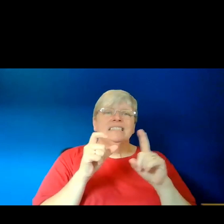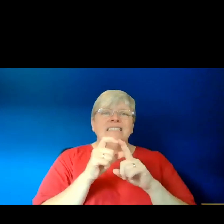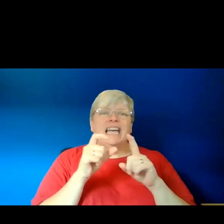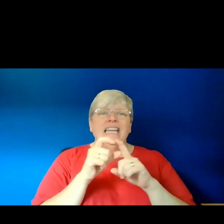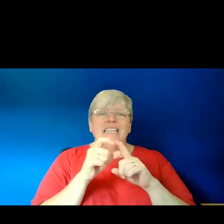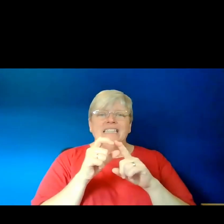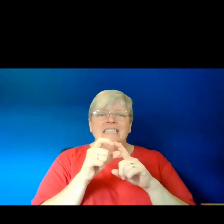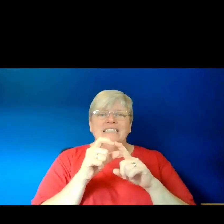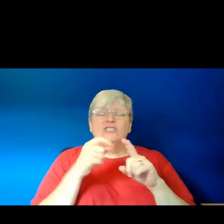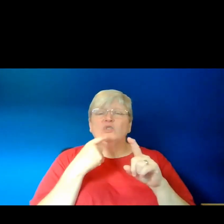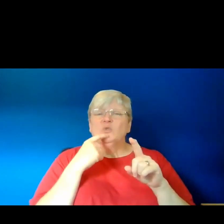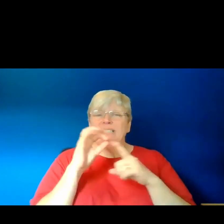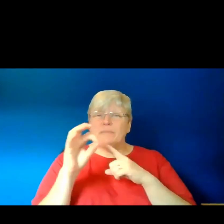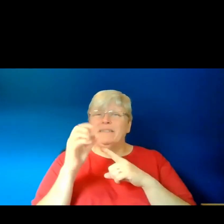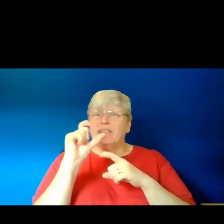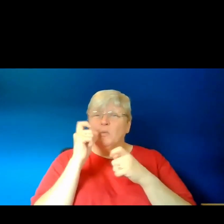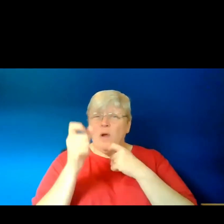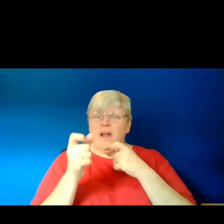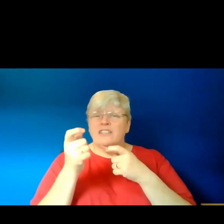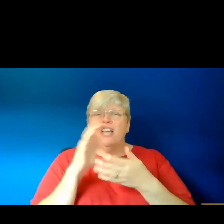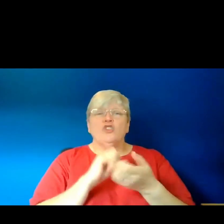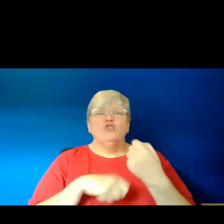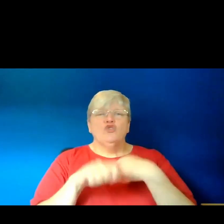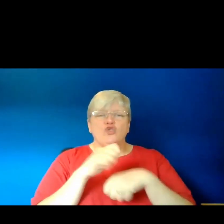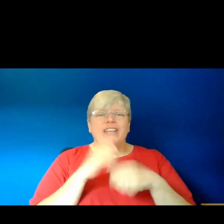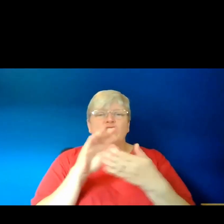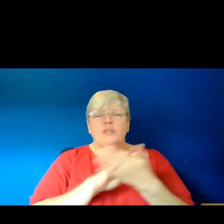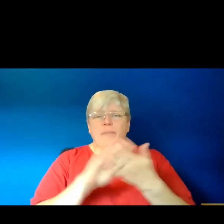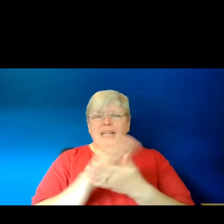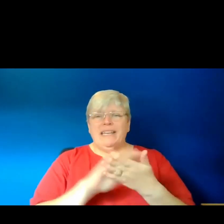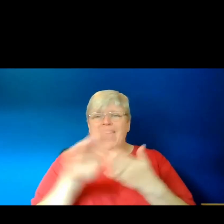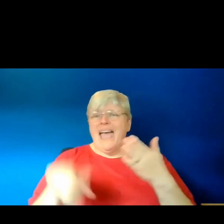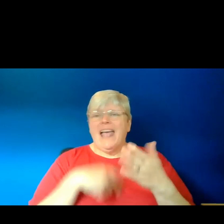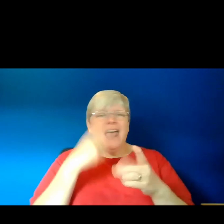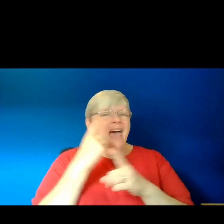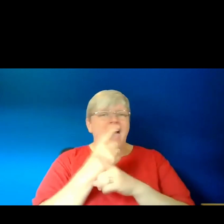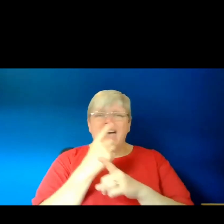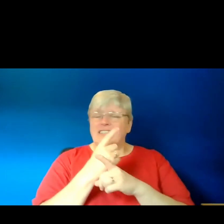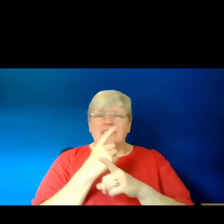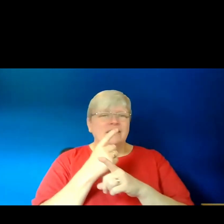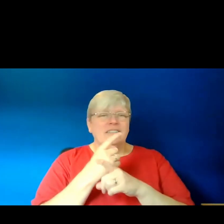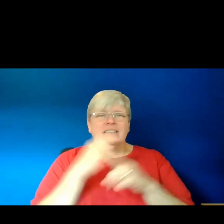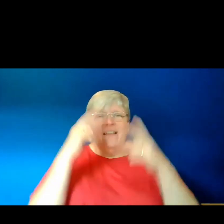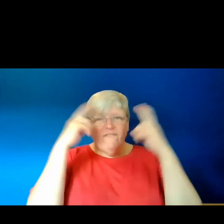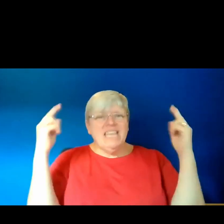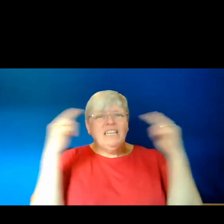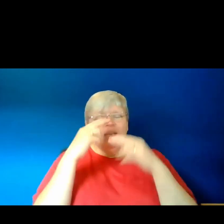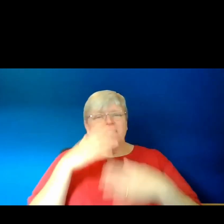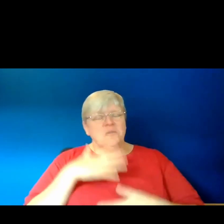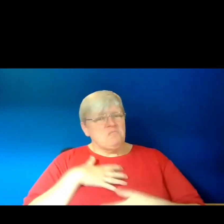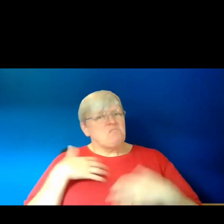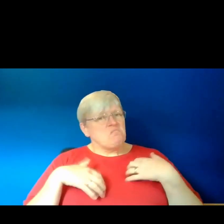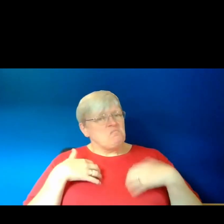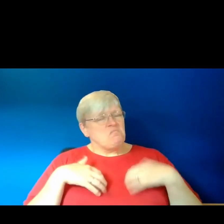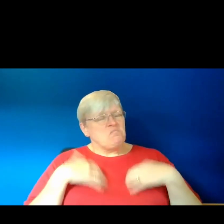the meaning completely changes. So even though I can't actually speak Vietnamese, I've always been really fascinated by that concept.